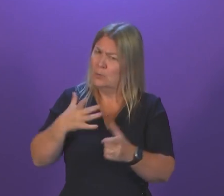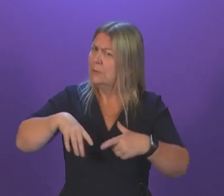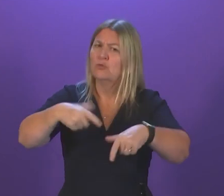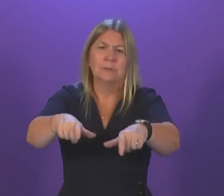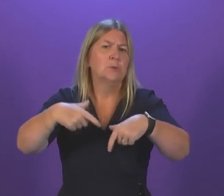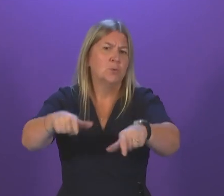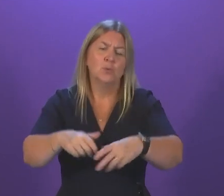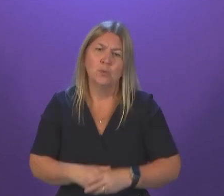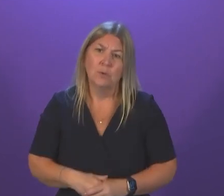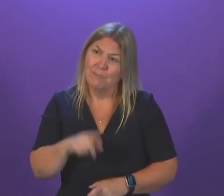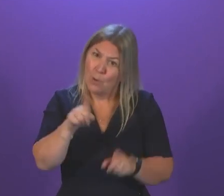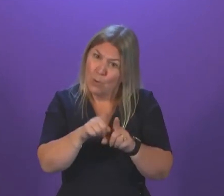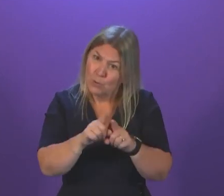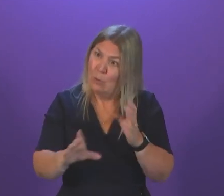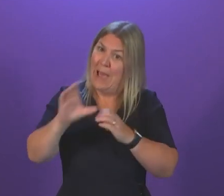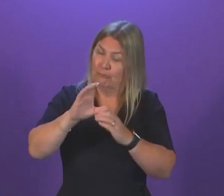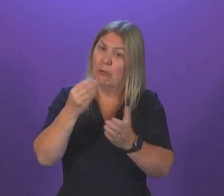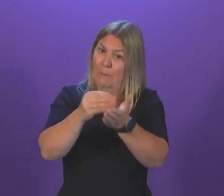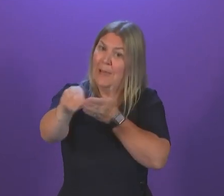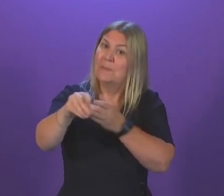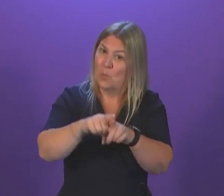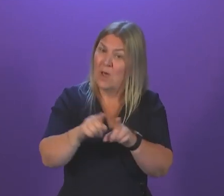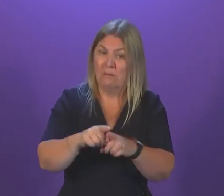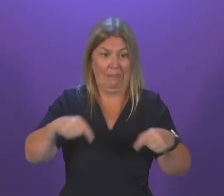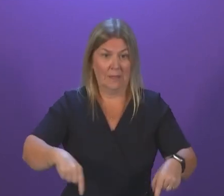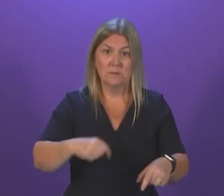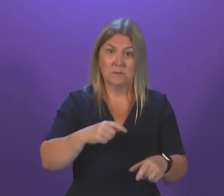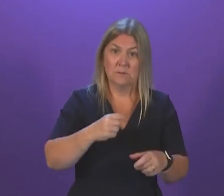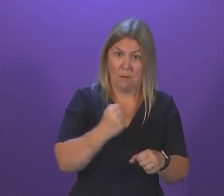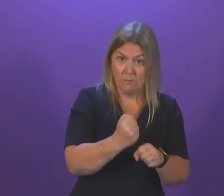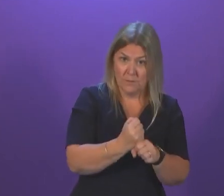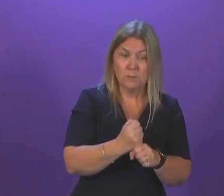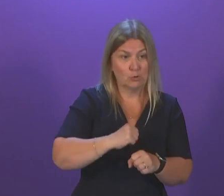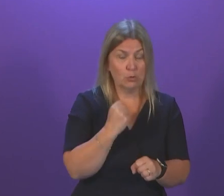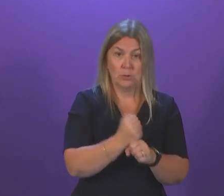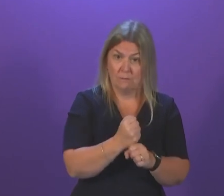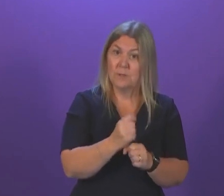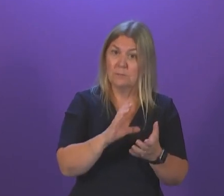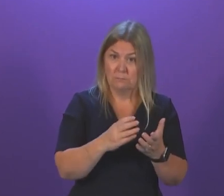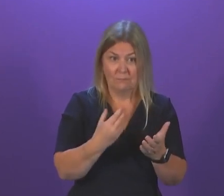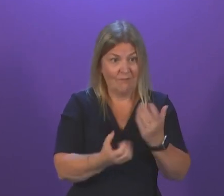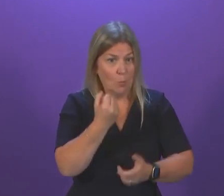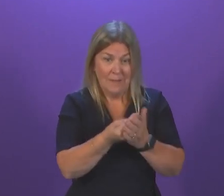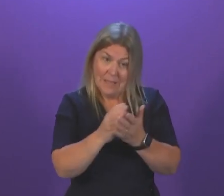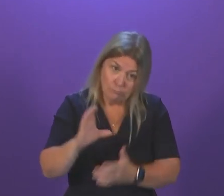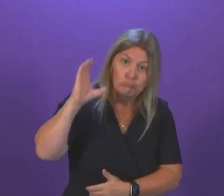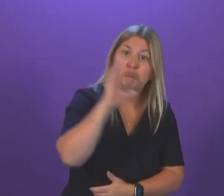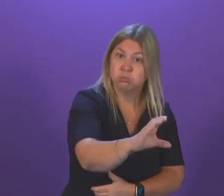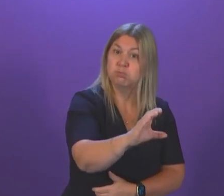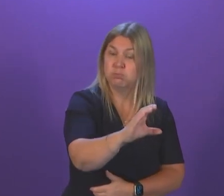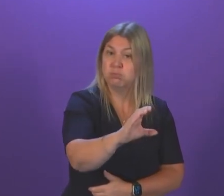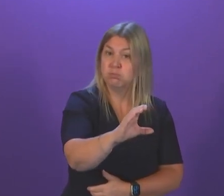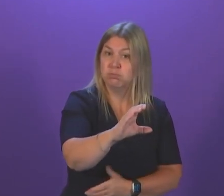at additional payments, as this Government has done through our pandemic payments, additional payments by the UK Government to help people, for example,